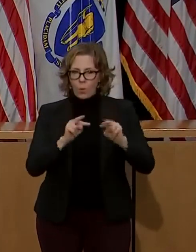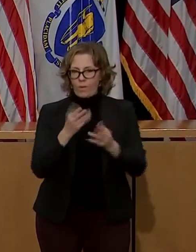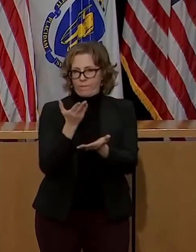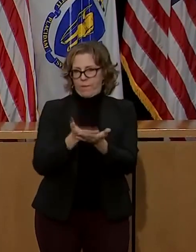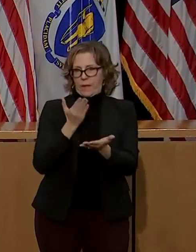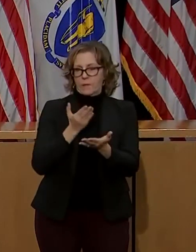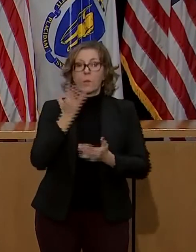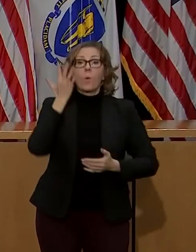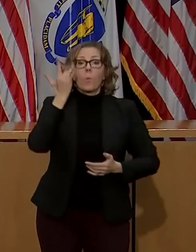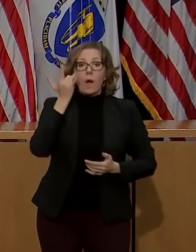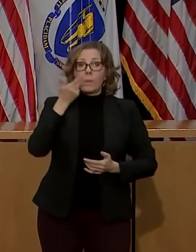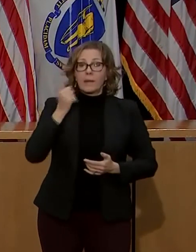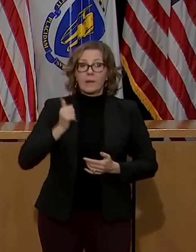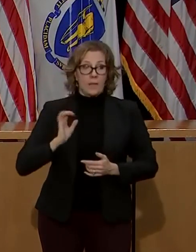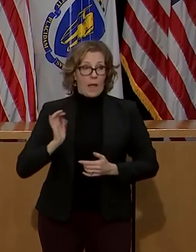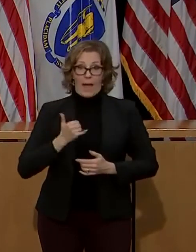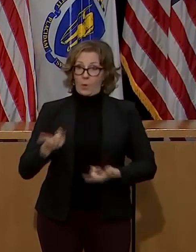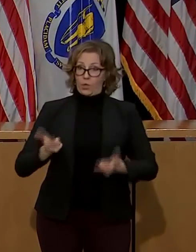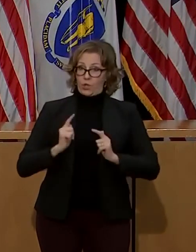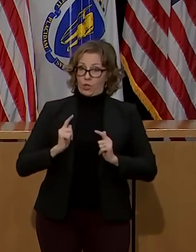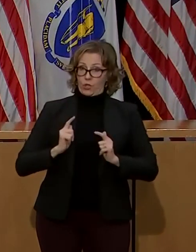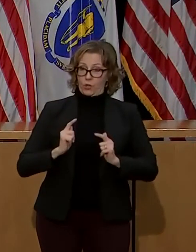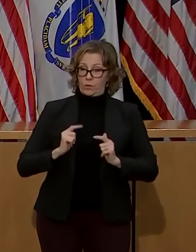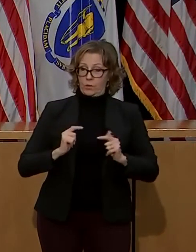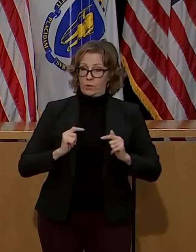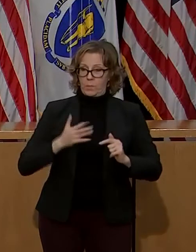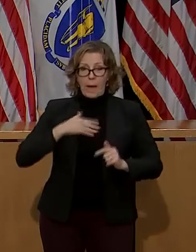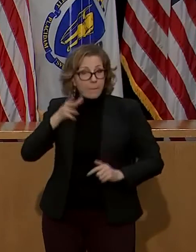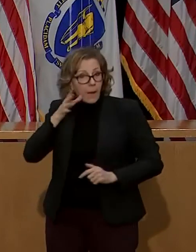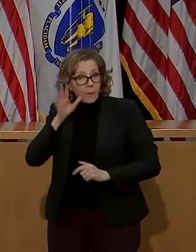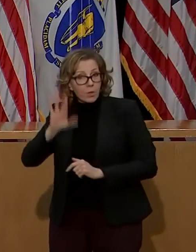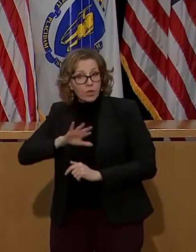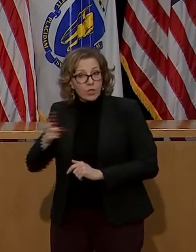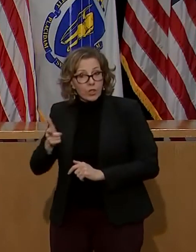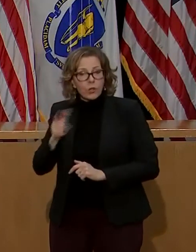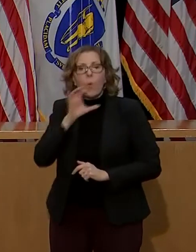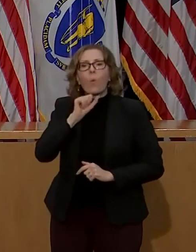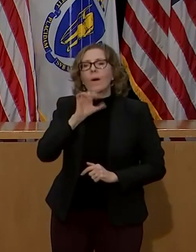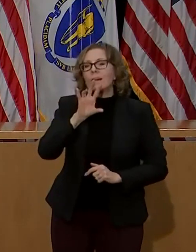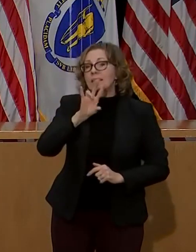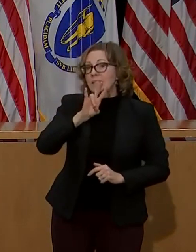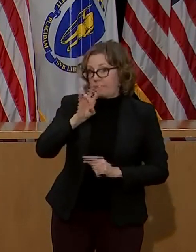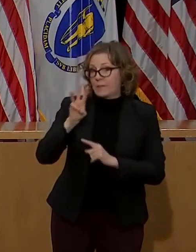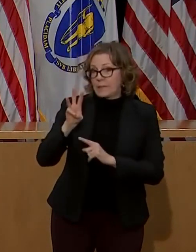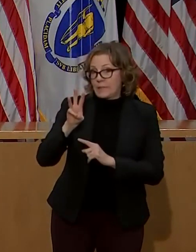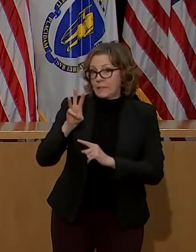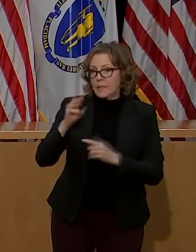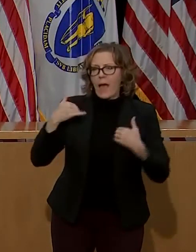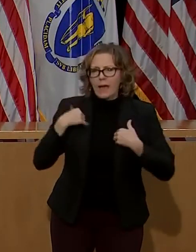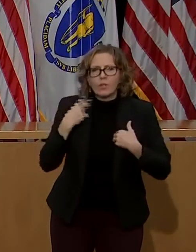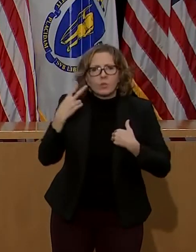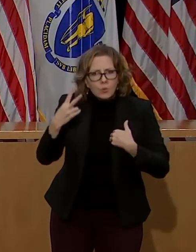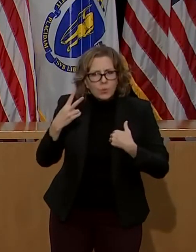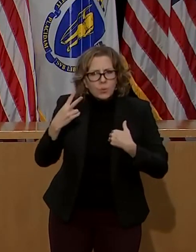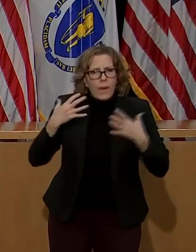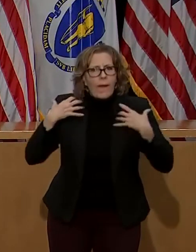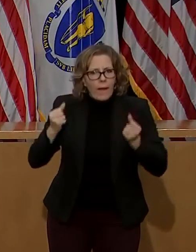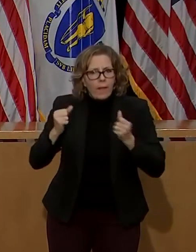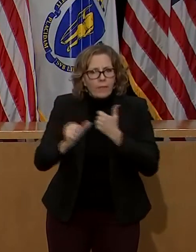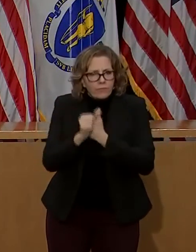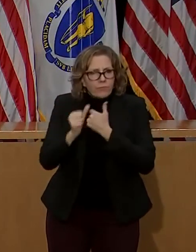when it's their turn, when it's our turn, when it's my mother's turn as a 76-year-old woman with 2-plus comorbidities, when it's her turn in